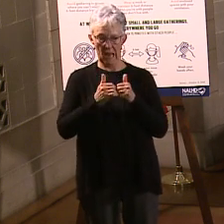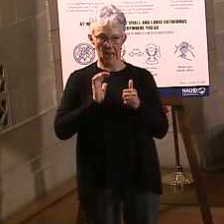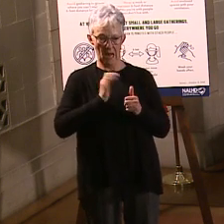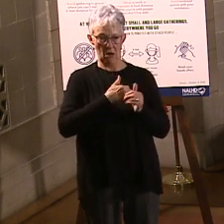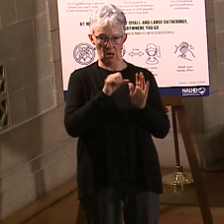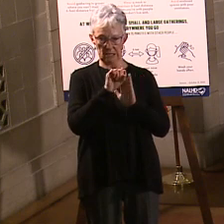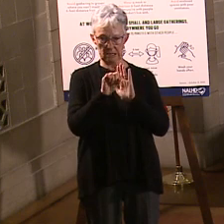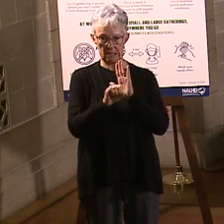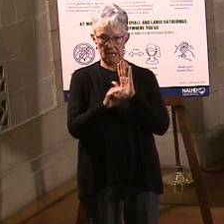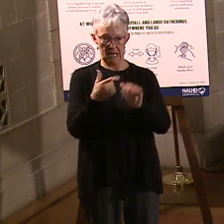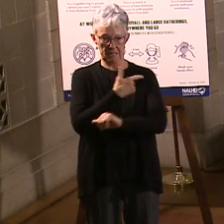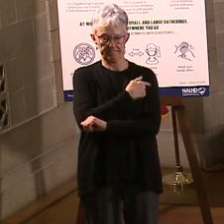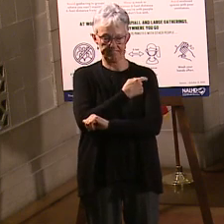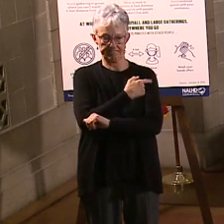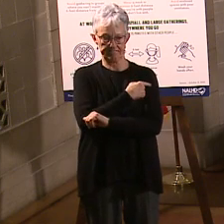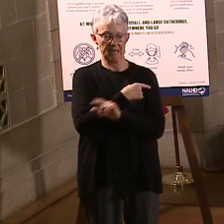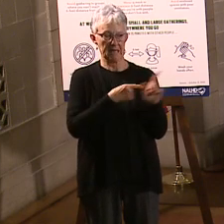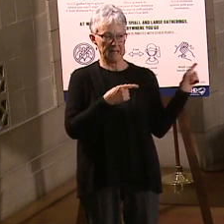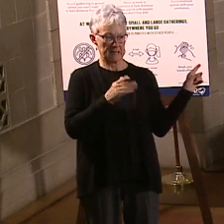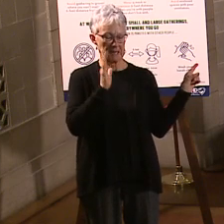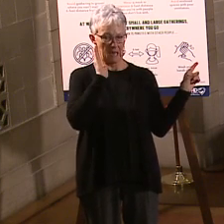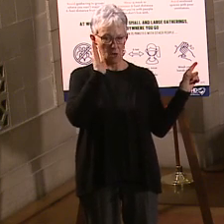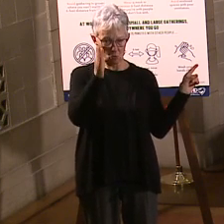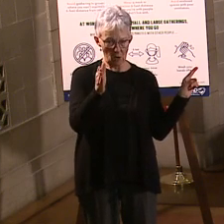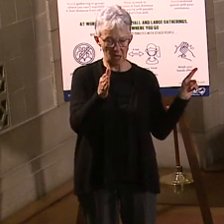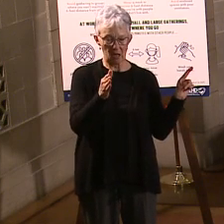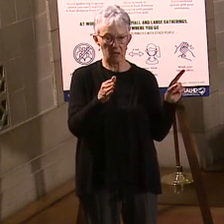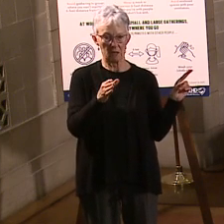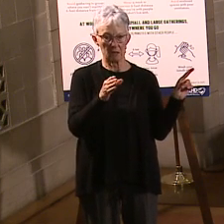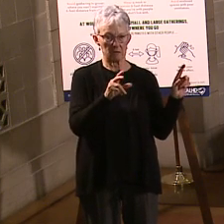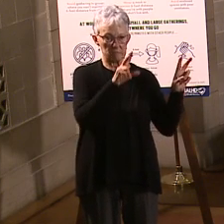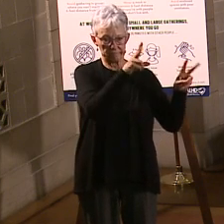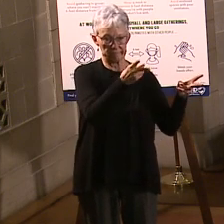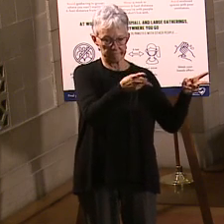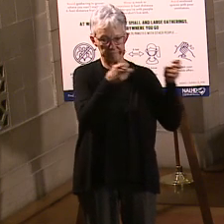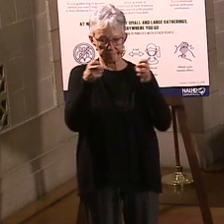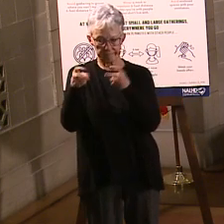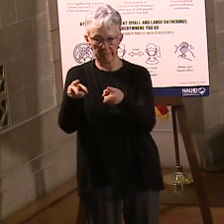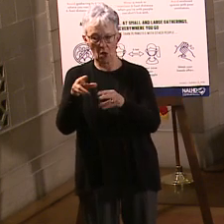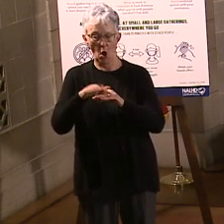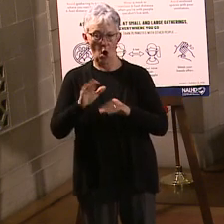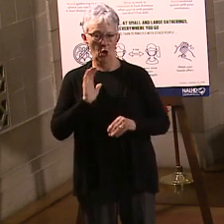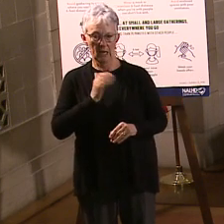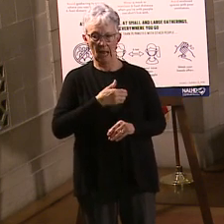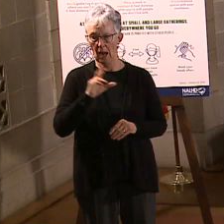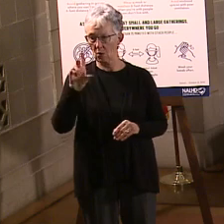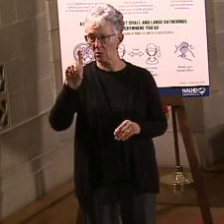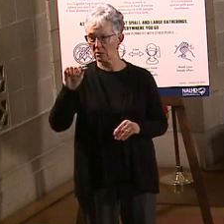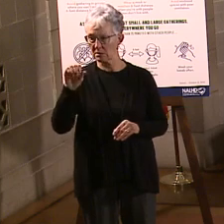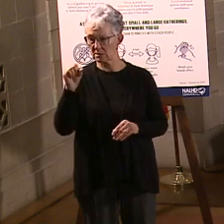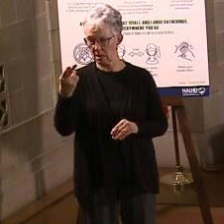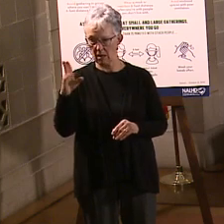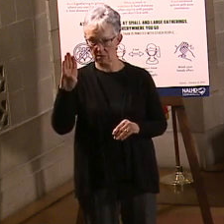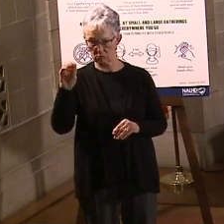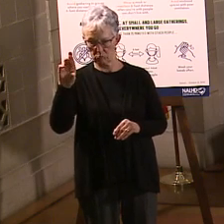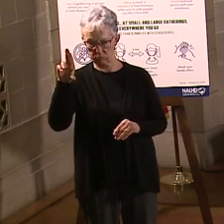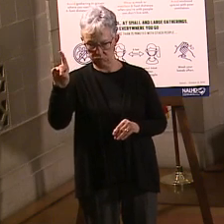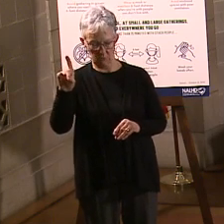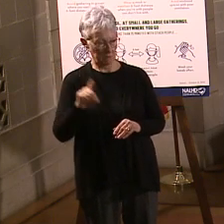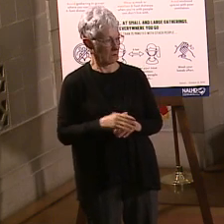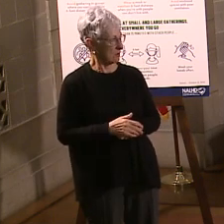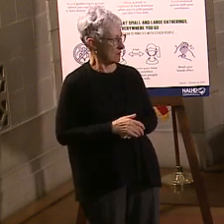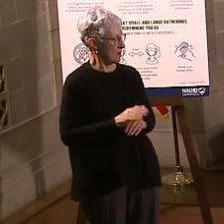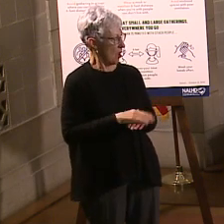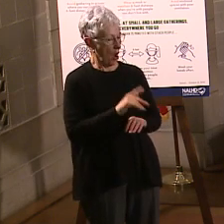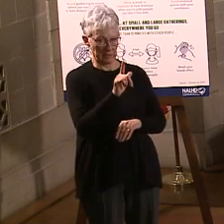transition into the dashboard, but we wanted Nebraskans to have this information now. So as you can see on the left side of